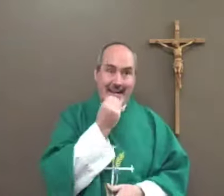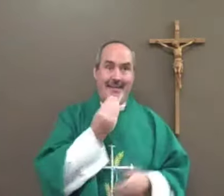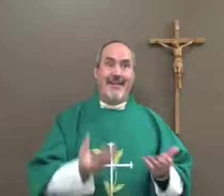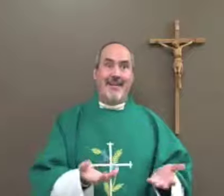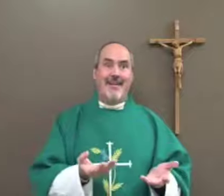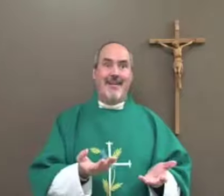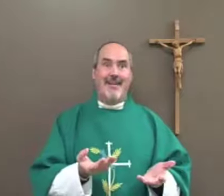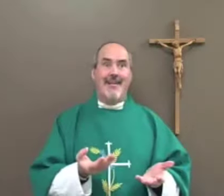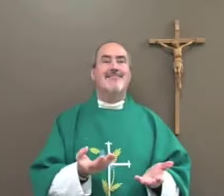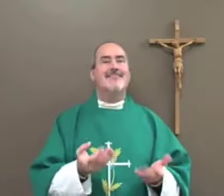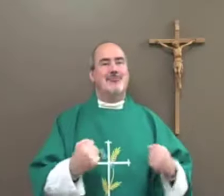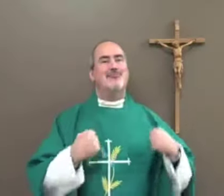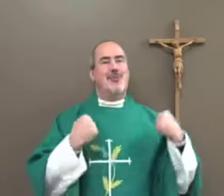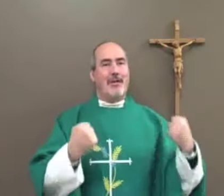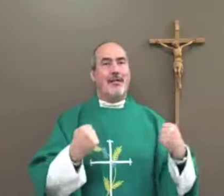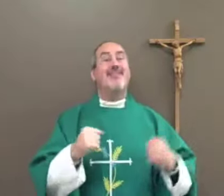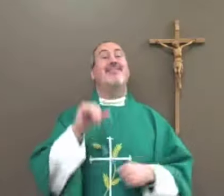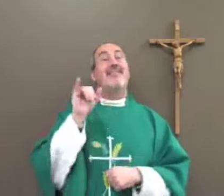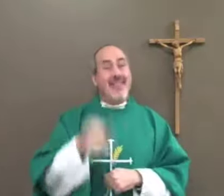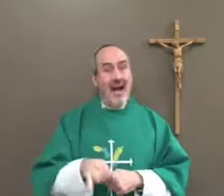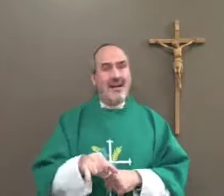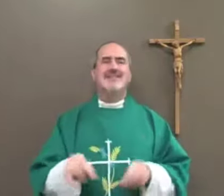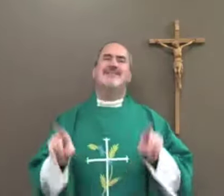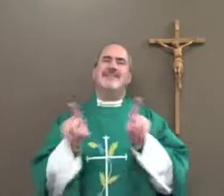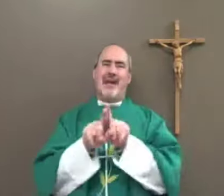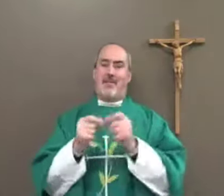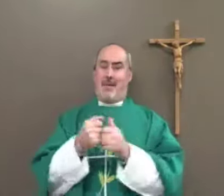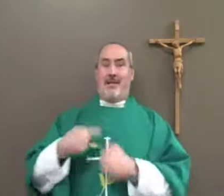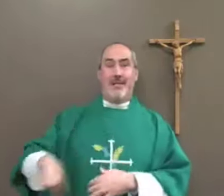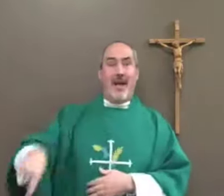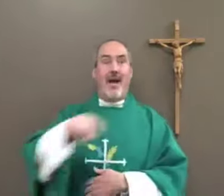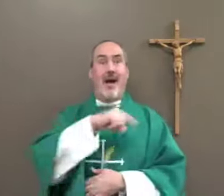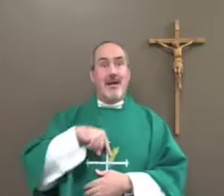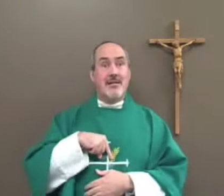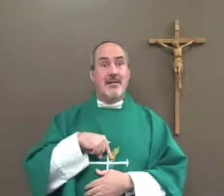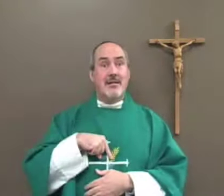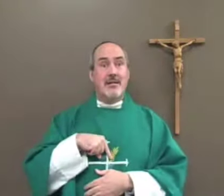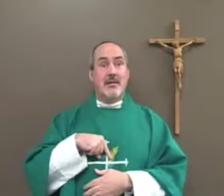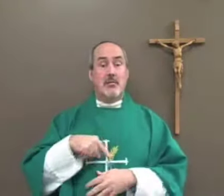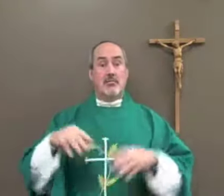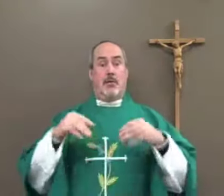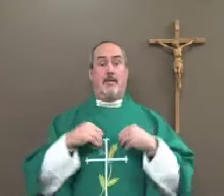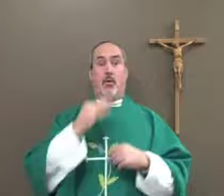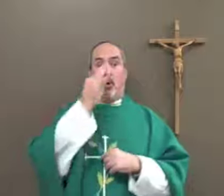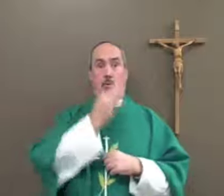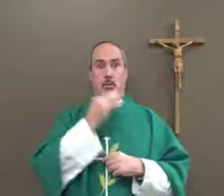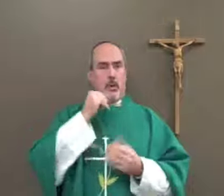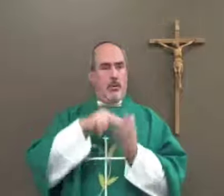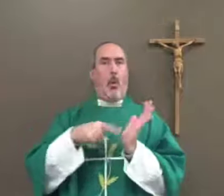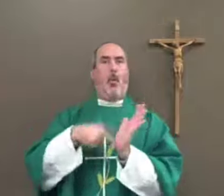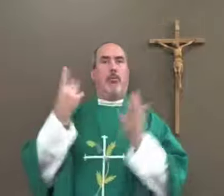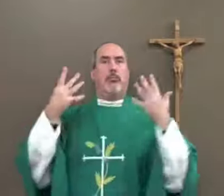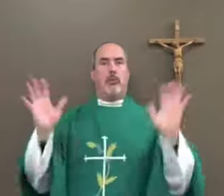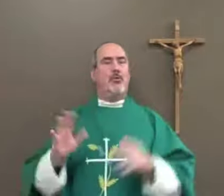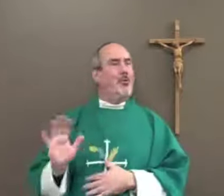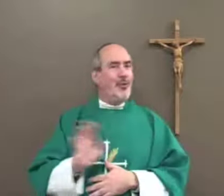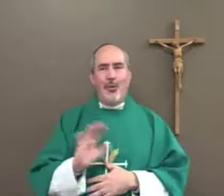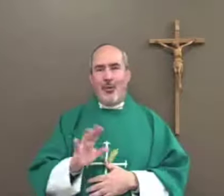up a second time and made him eat again, he got his strength. The same thing happens to us. Just because we take communion